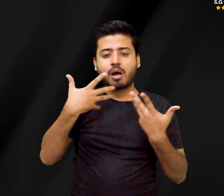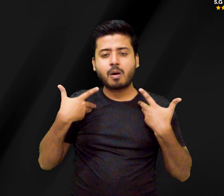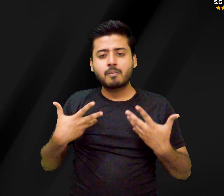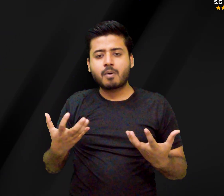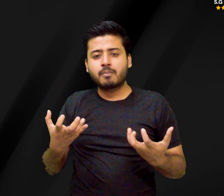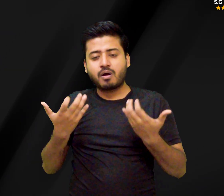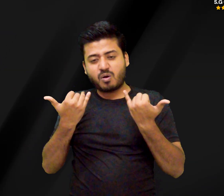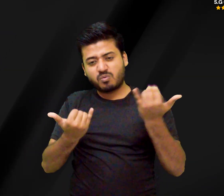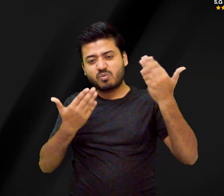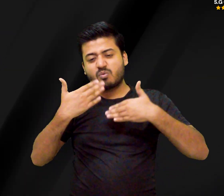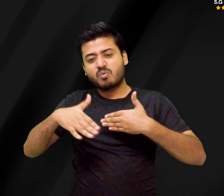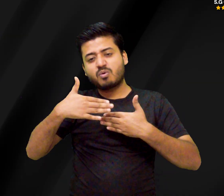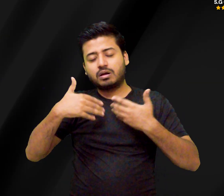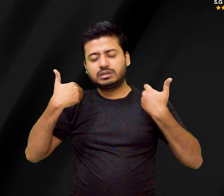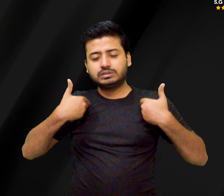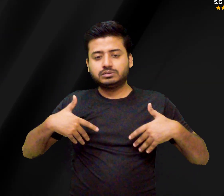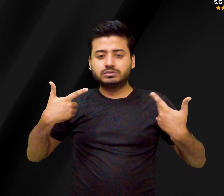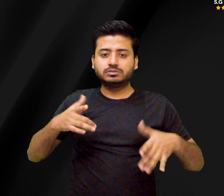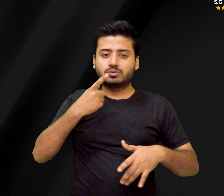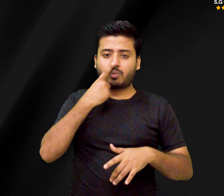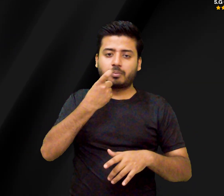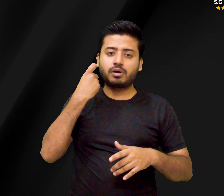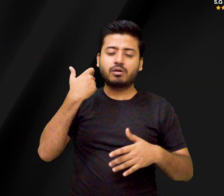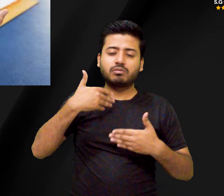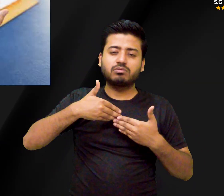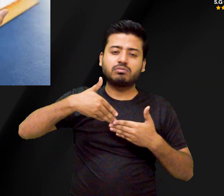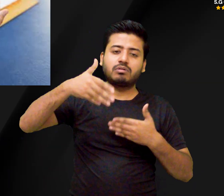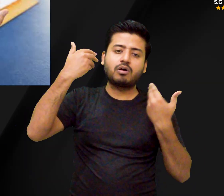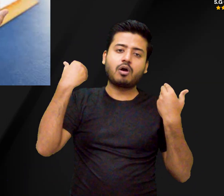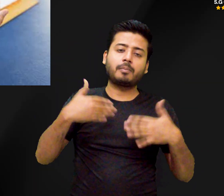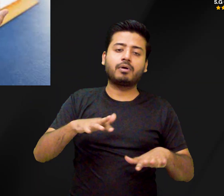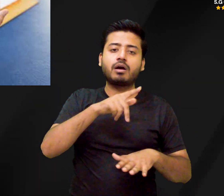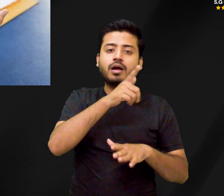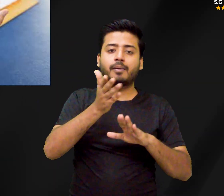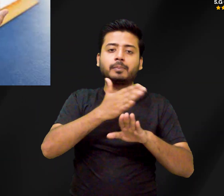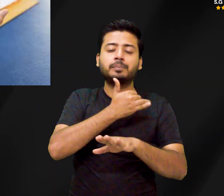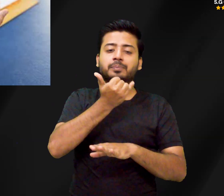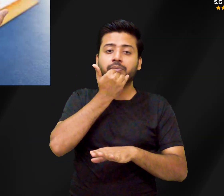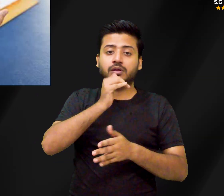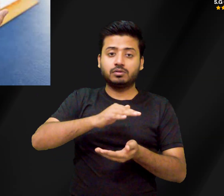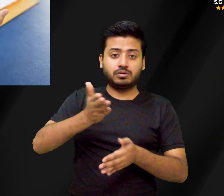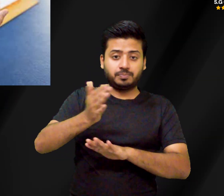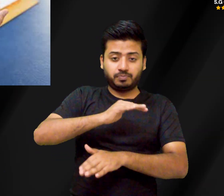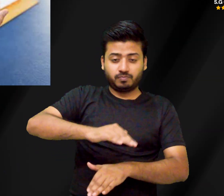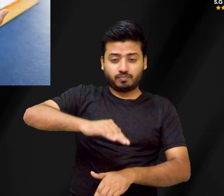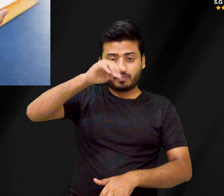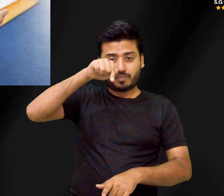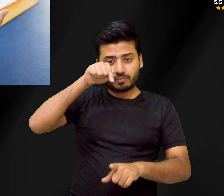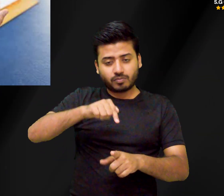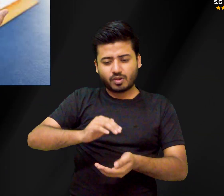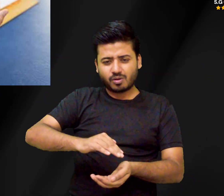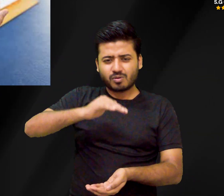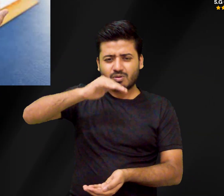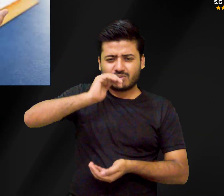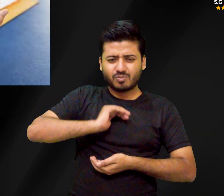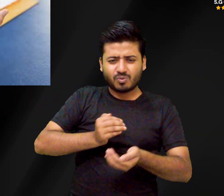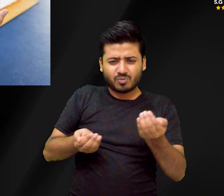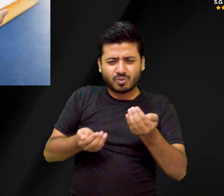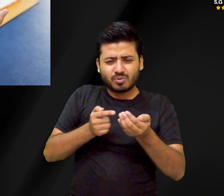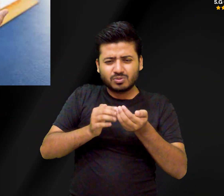The ability of the skin to produce vitamin D decreases with age. Lifestyle. Many people spend the majority of their time